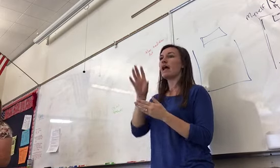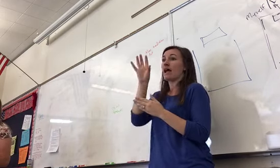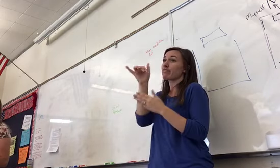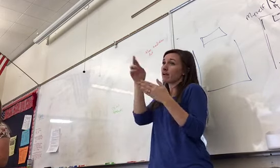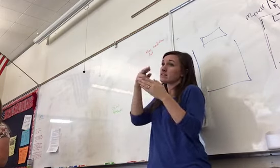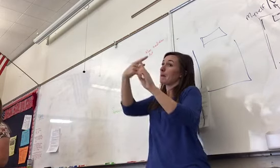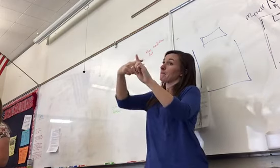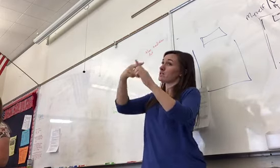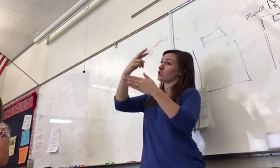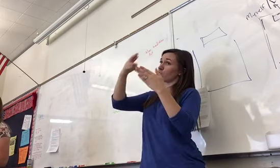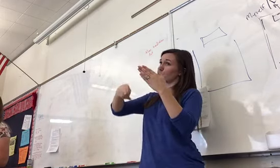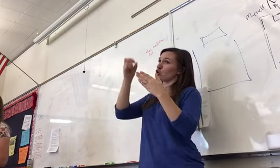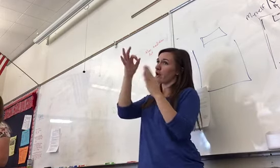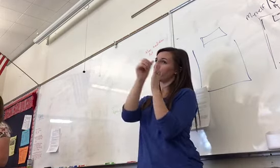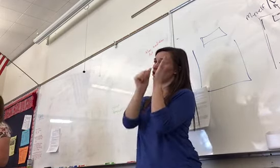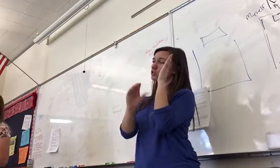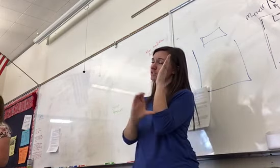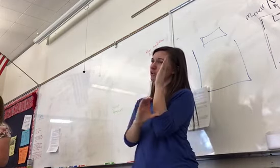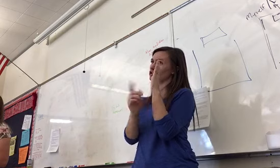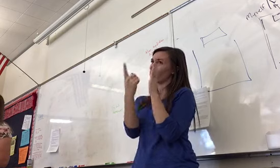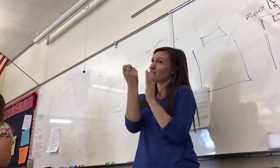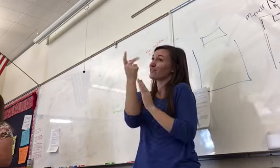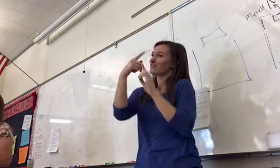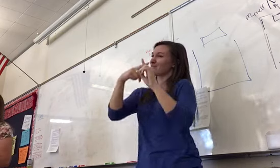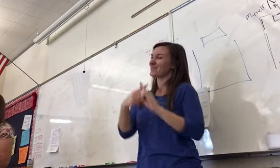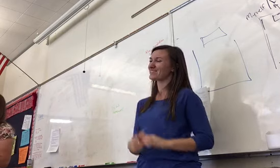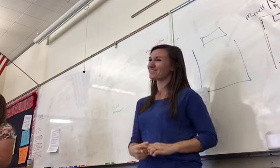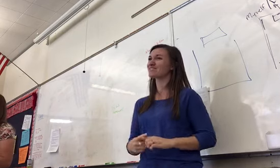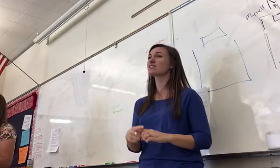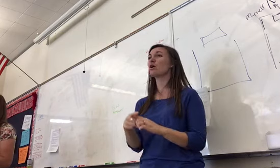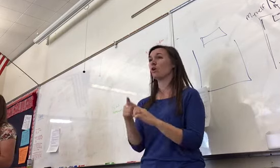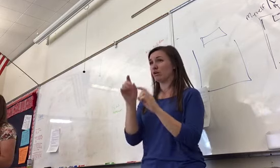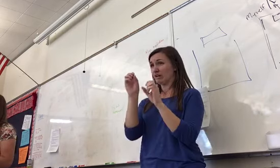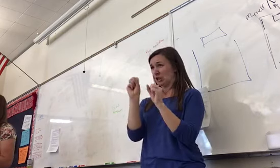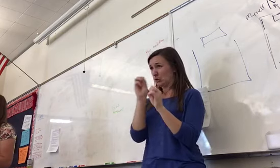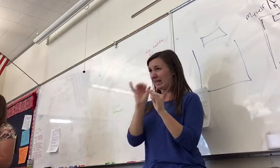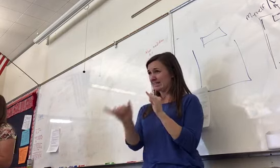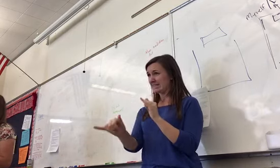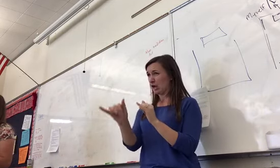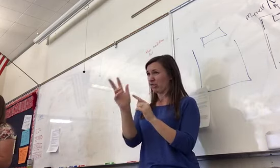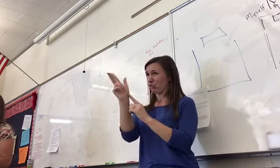All right, if you have any more individual questions, let me know. You have about maybe three minutes left in lunch. Have a good day.